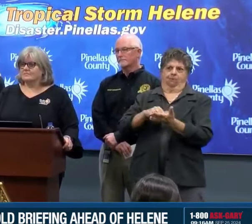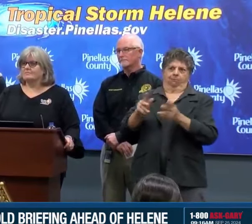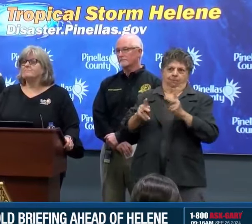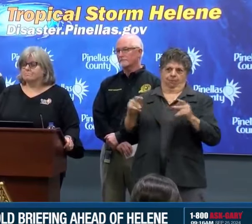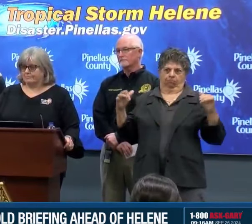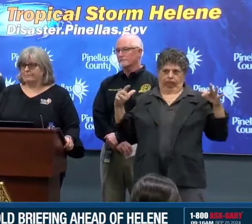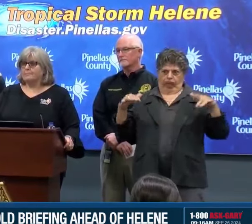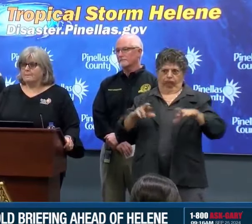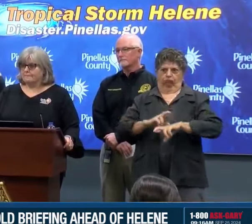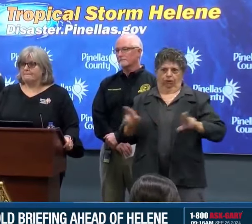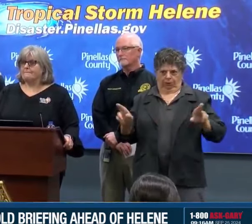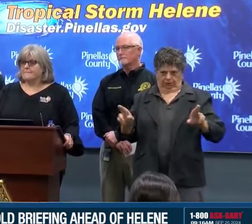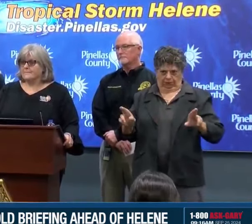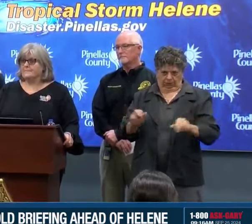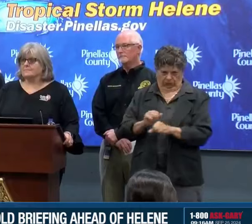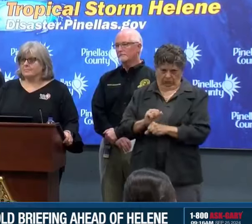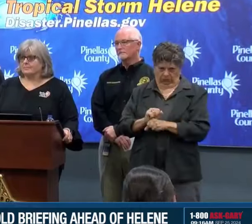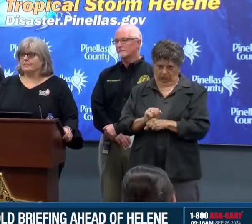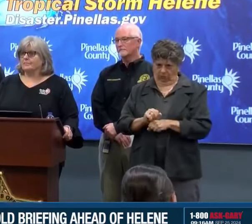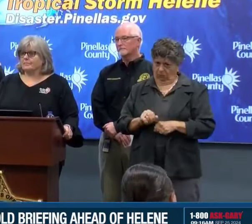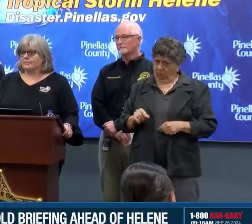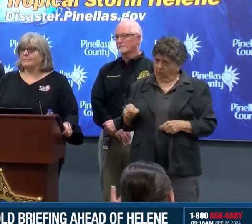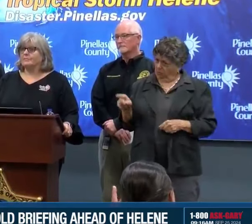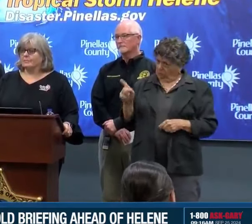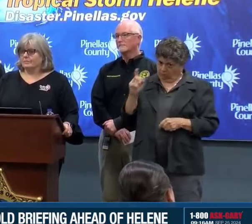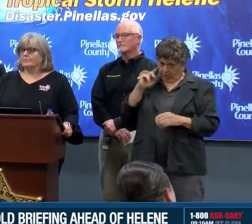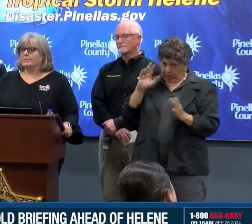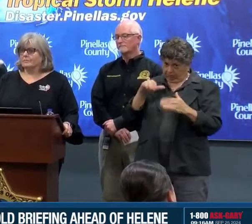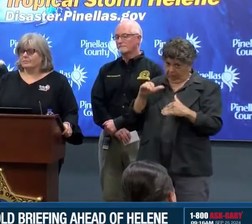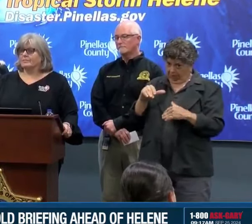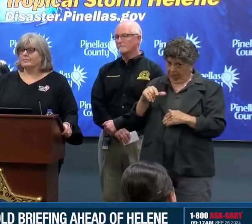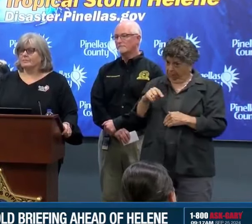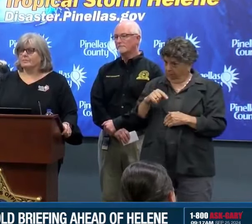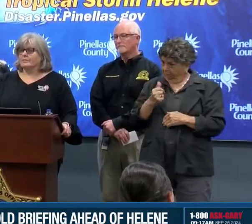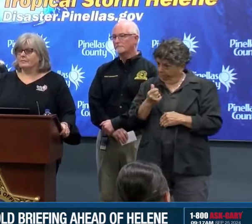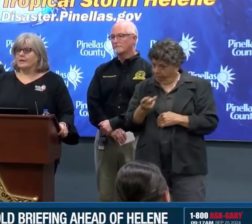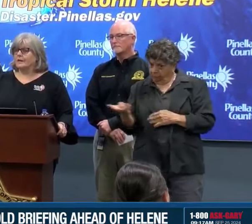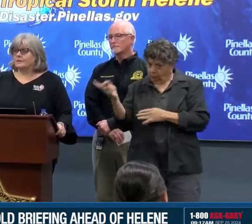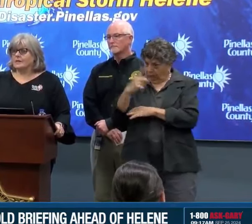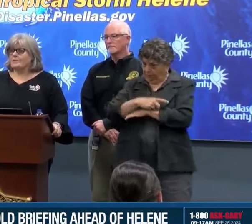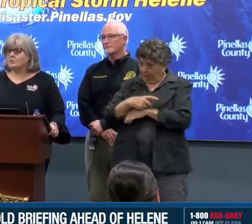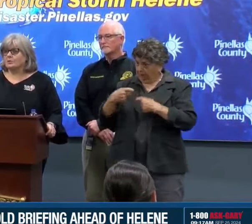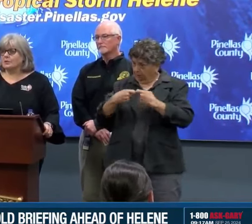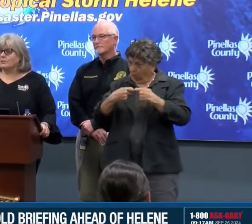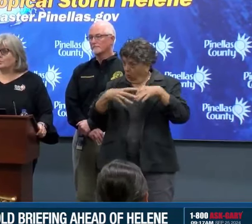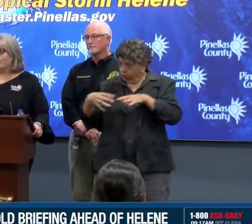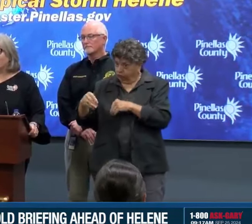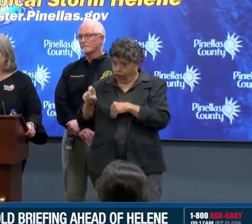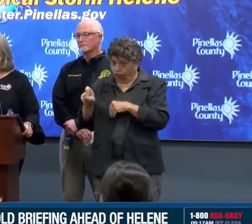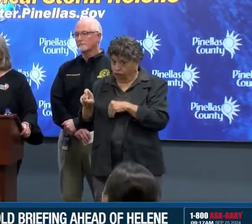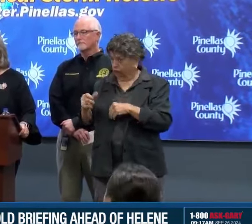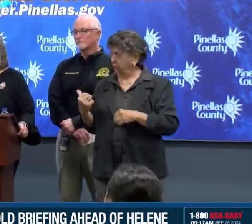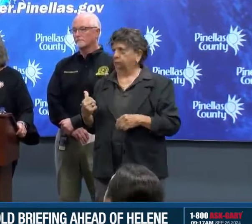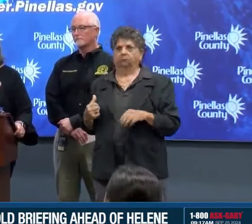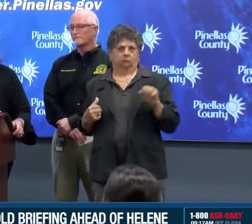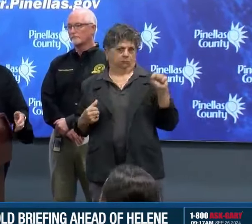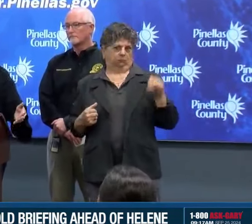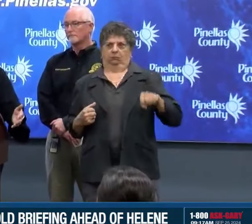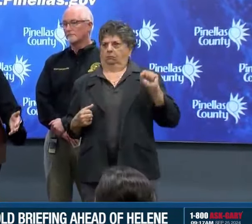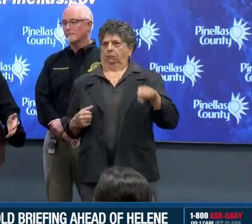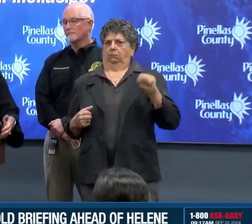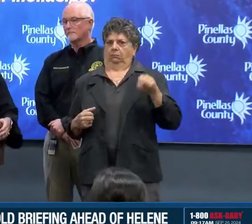expect that the power can be out for a few days, especially in this general assembly. Yes, absolutely. So power outages are